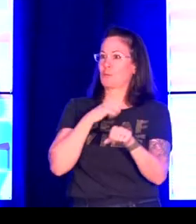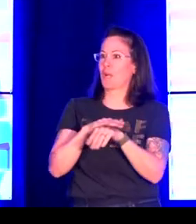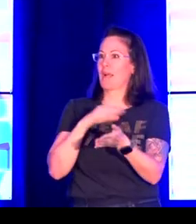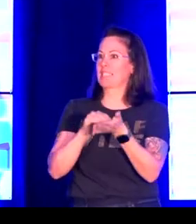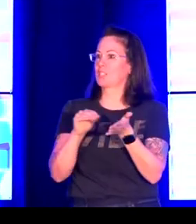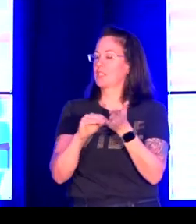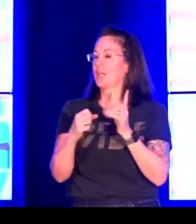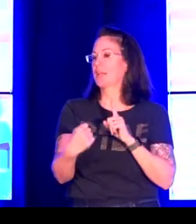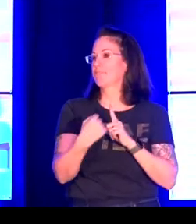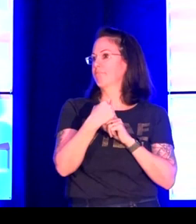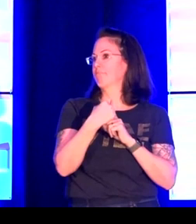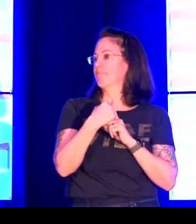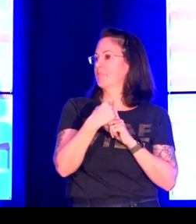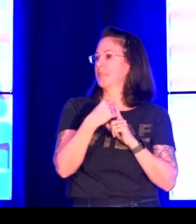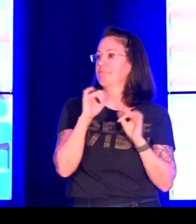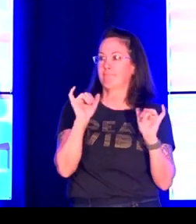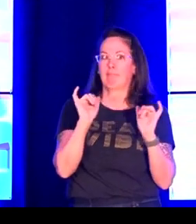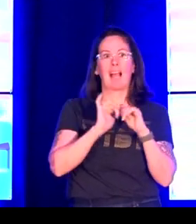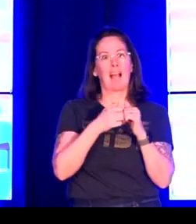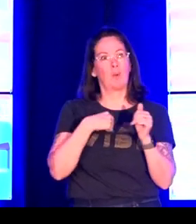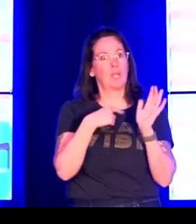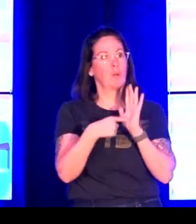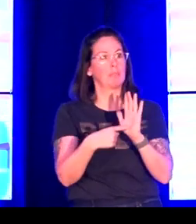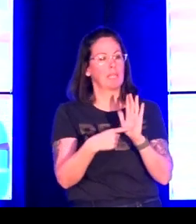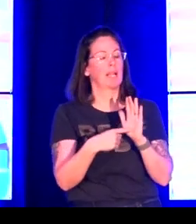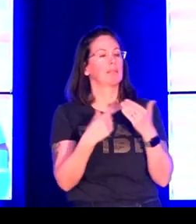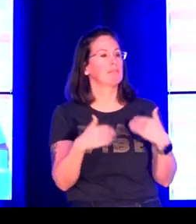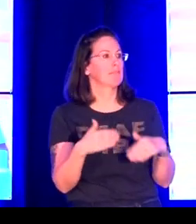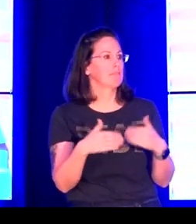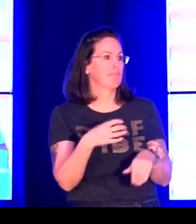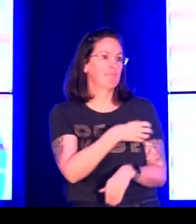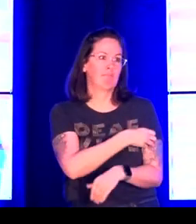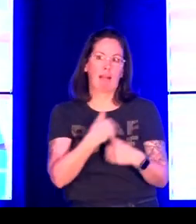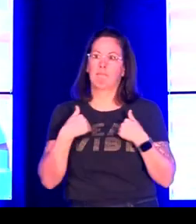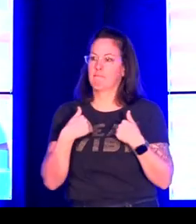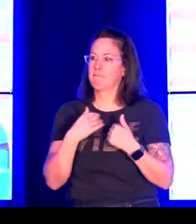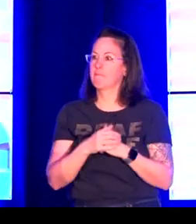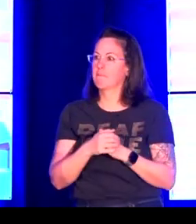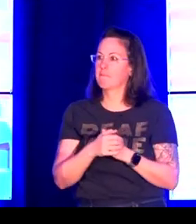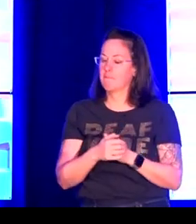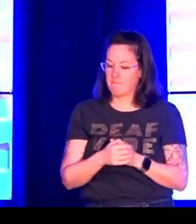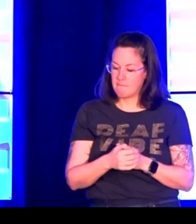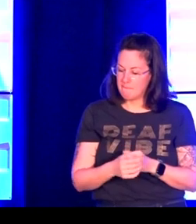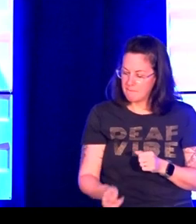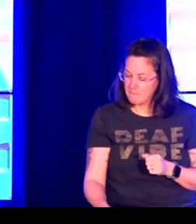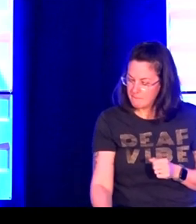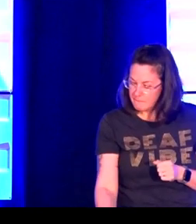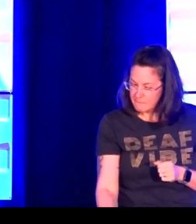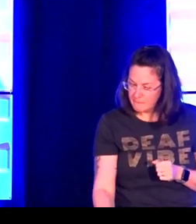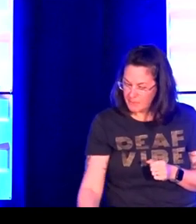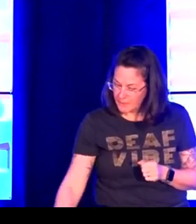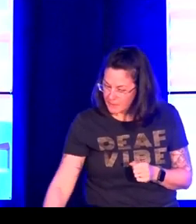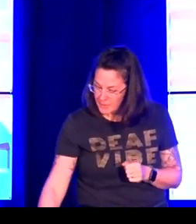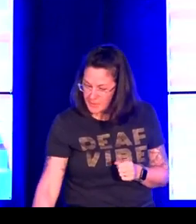and when I saw this quote it was when I was working on my dissertation it really struck me hard and it made me think about